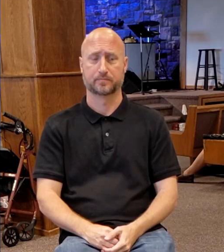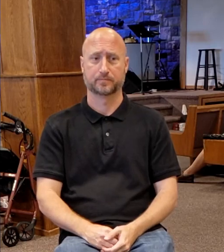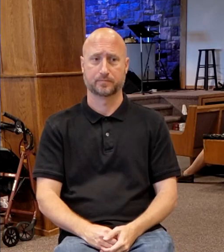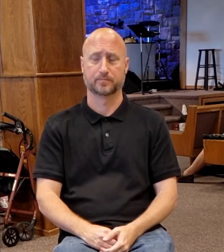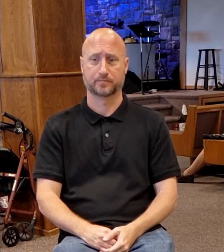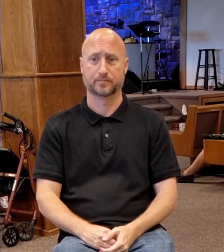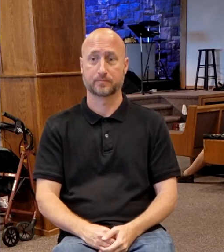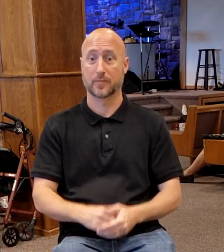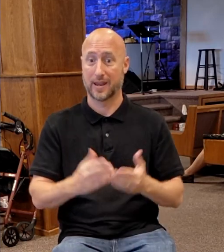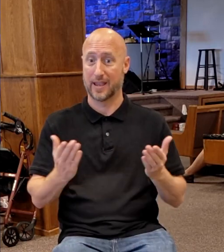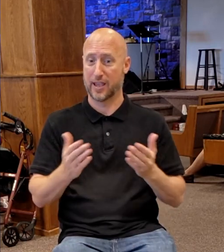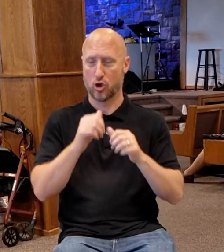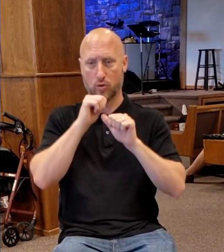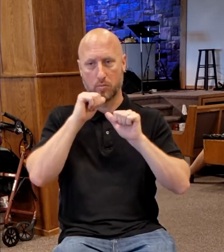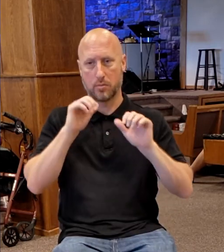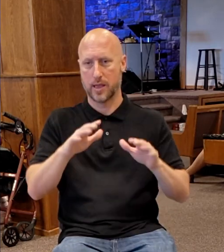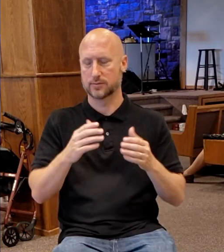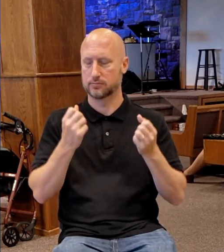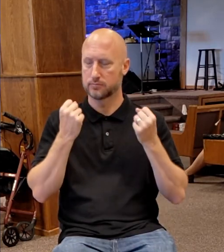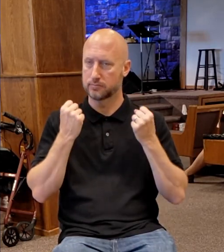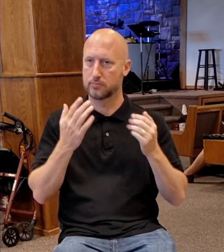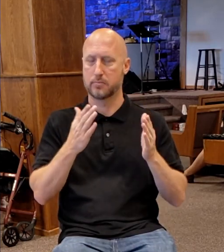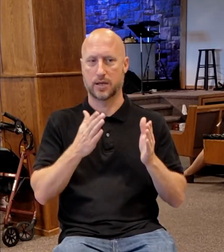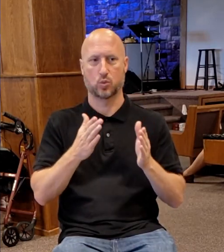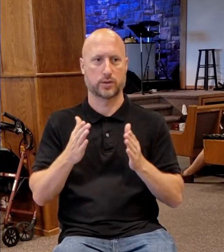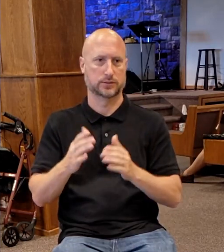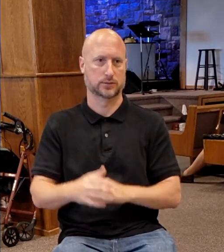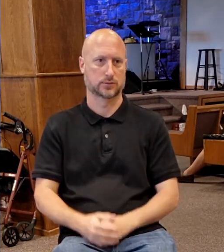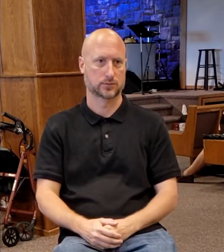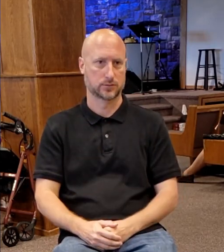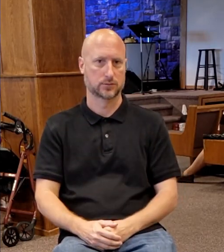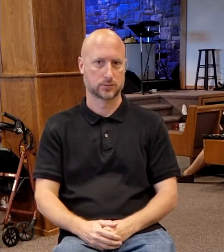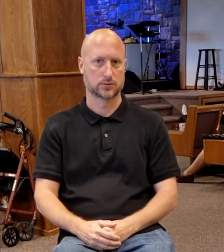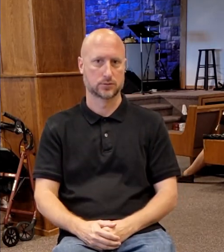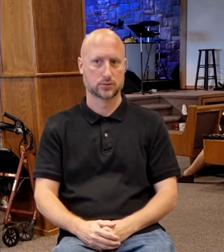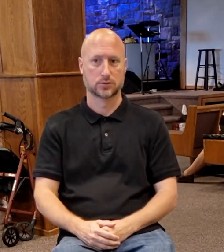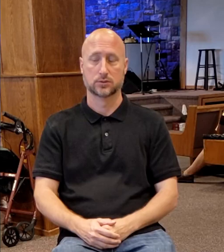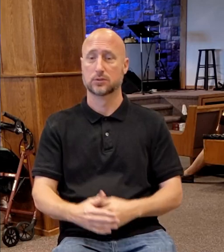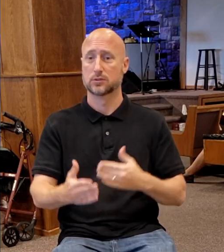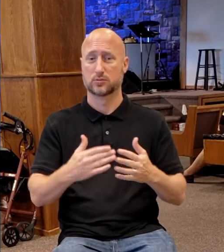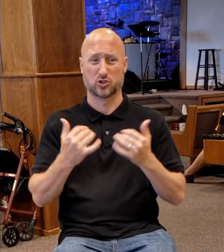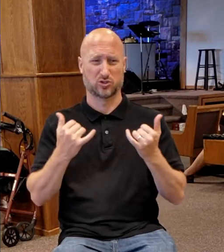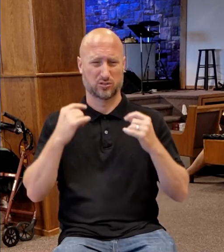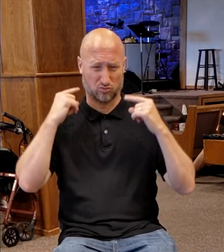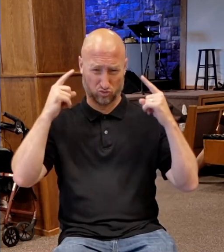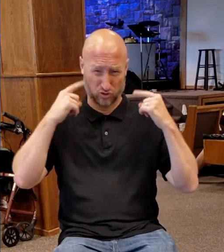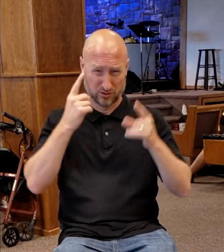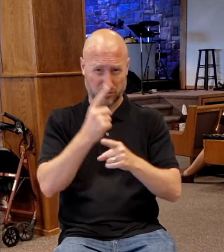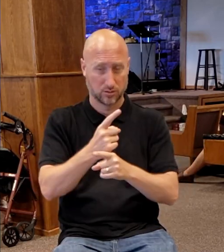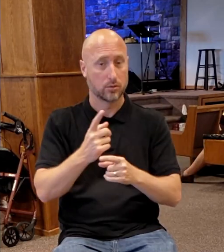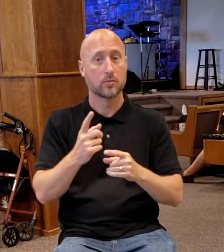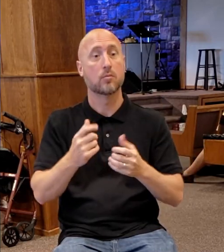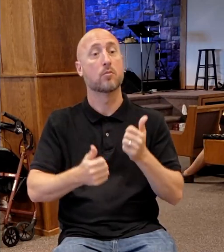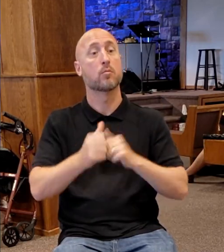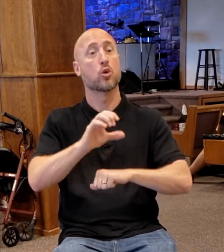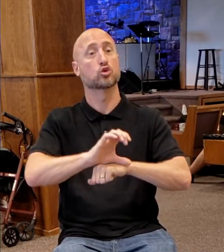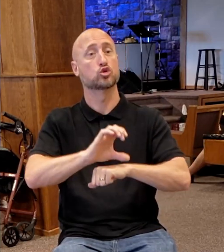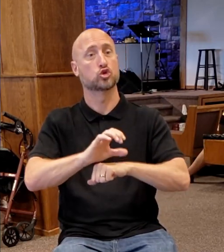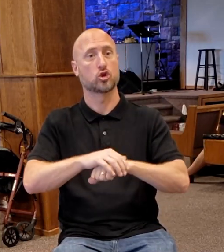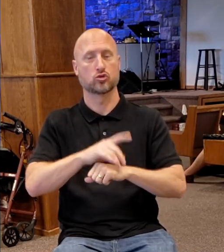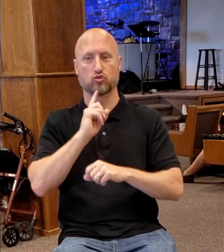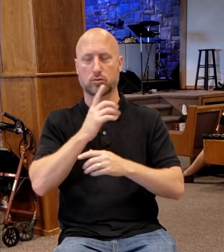Here, we've been blessed in so many ways. However crazy it is now, most of the church would love to have the freedom